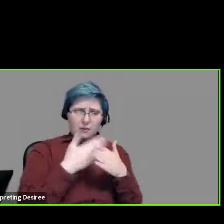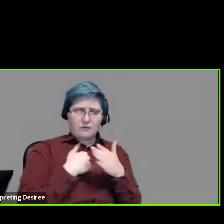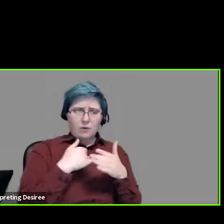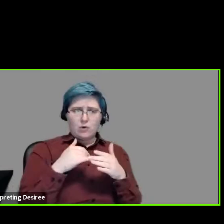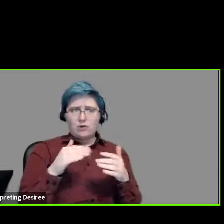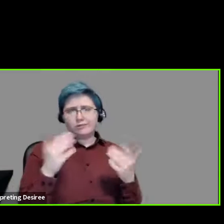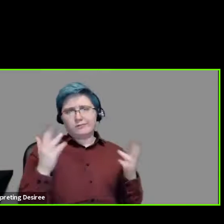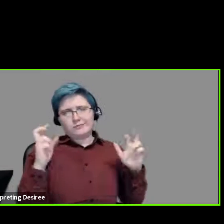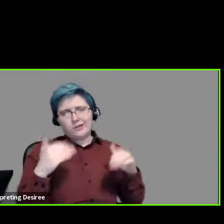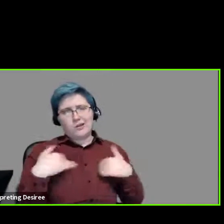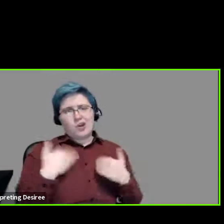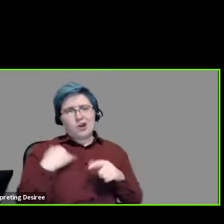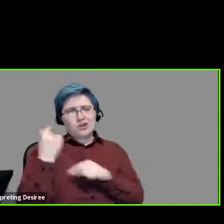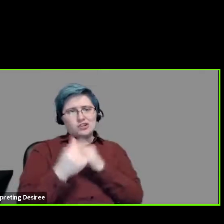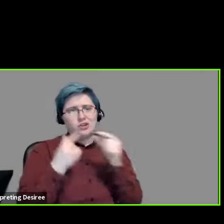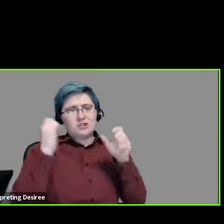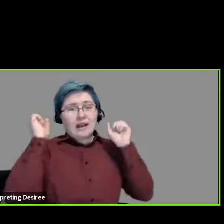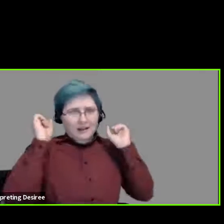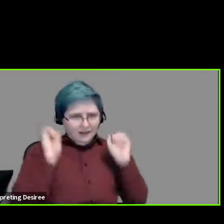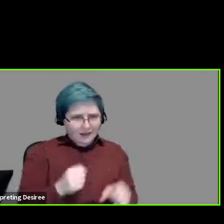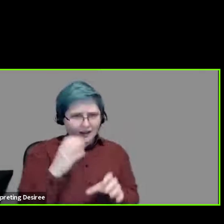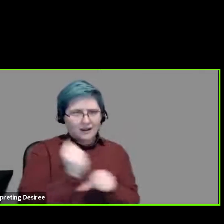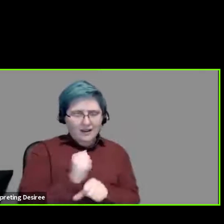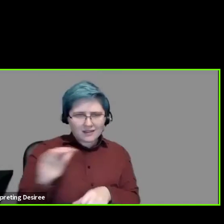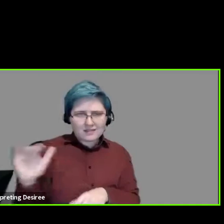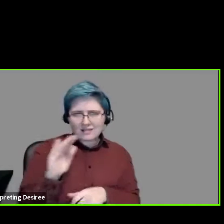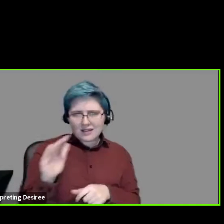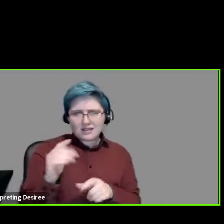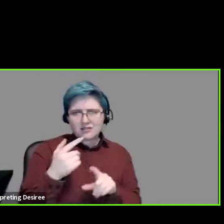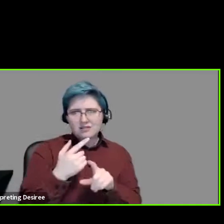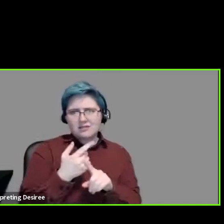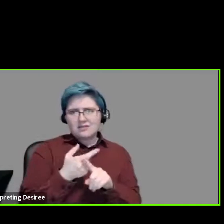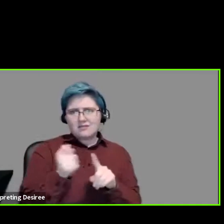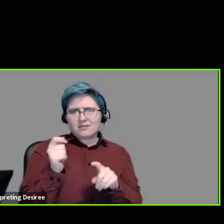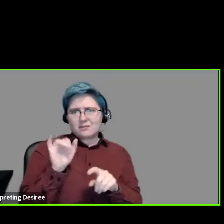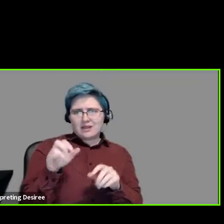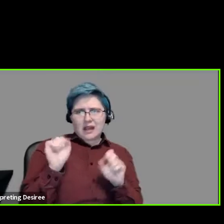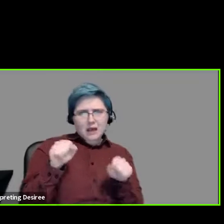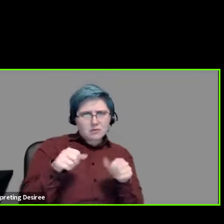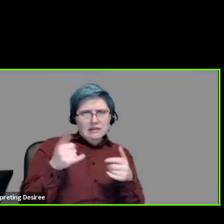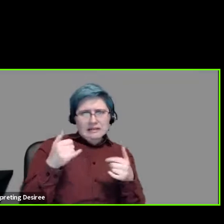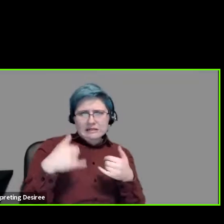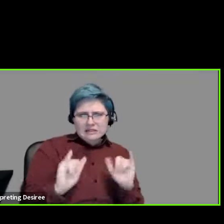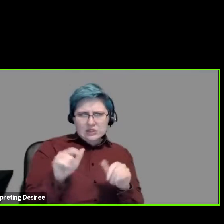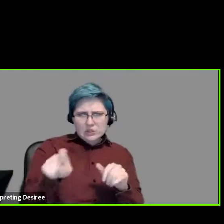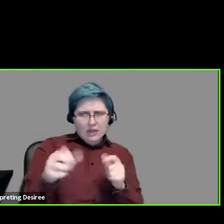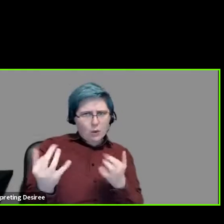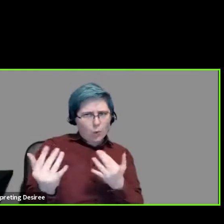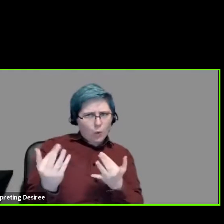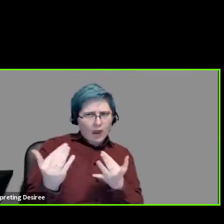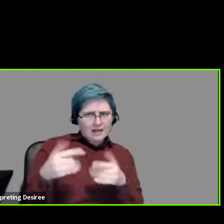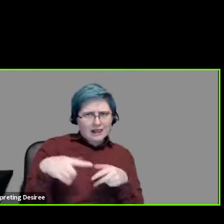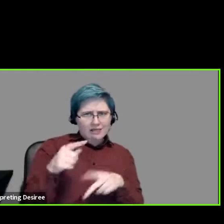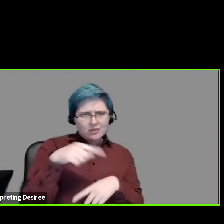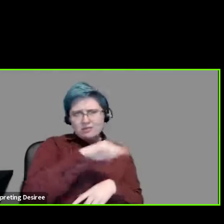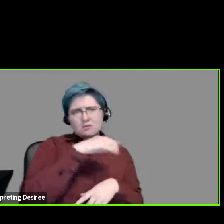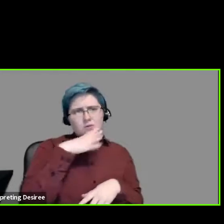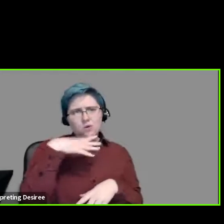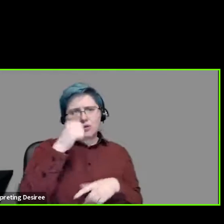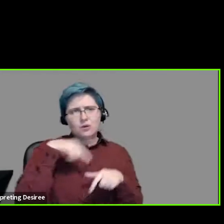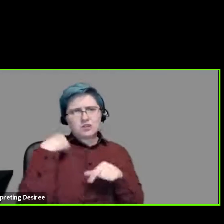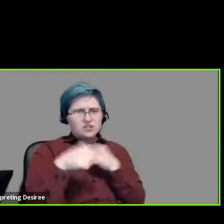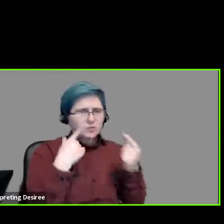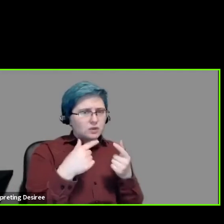generations are able to get their dose out of that eligibility? I mean, should they still be kind of waiting to allow those older